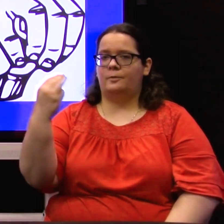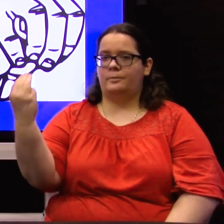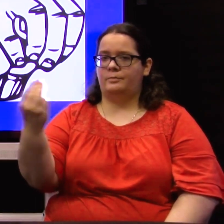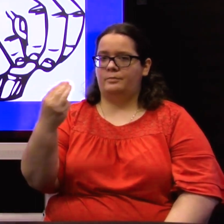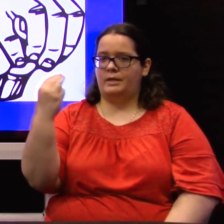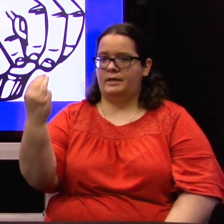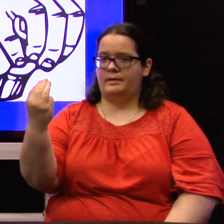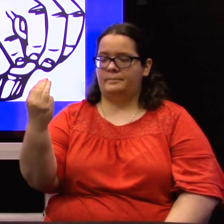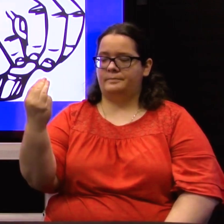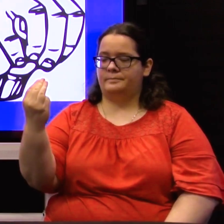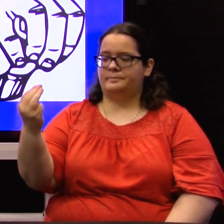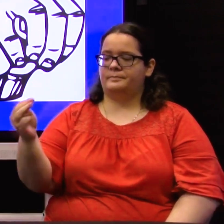Monday.